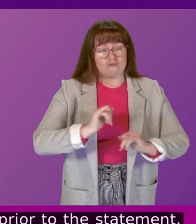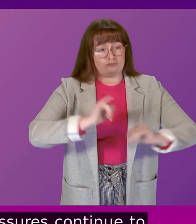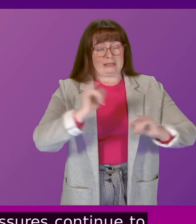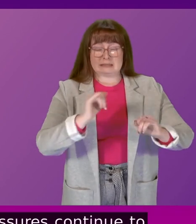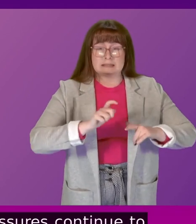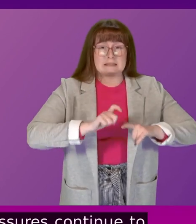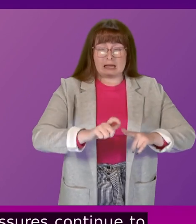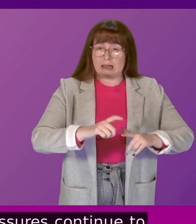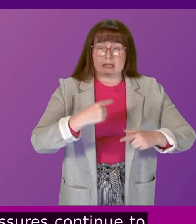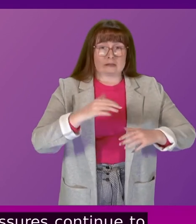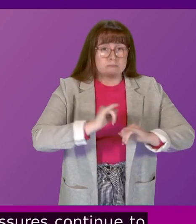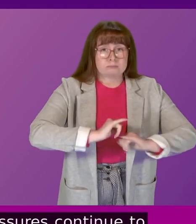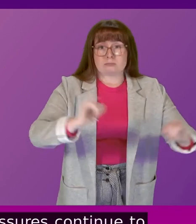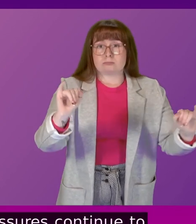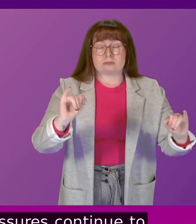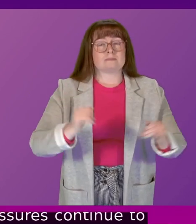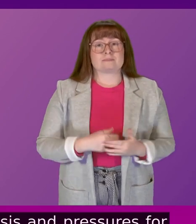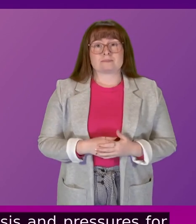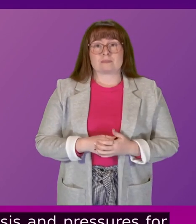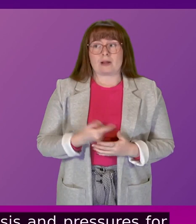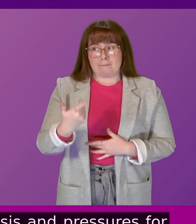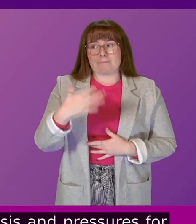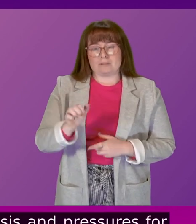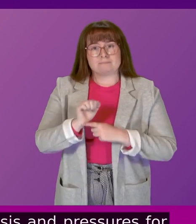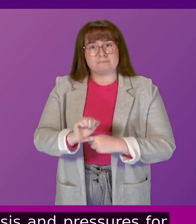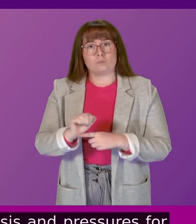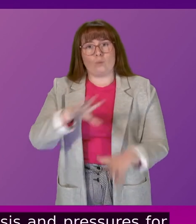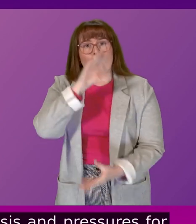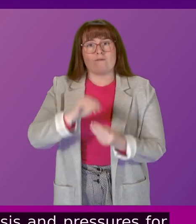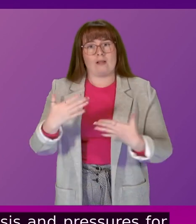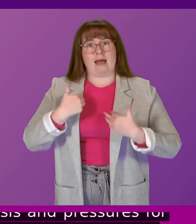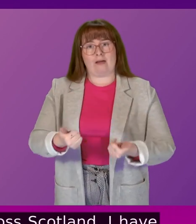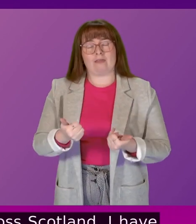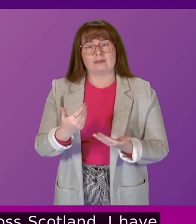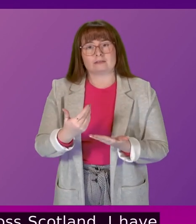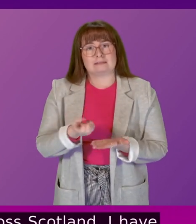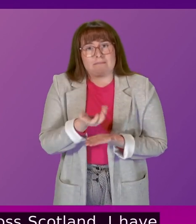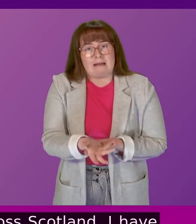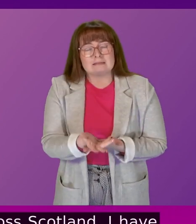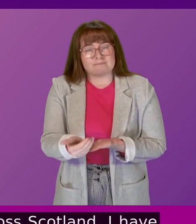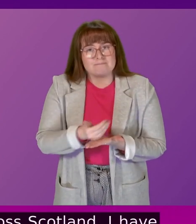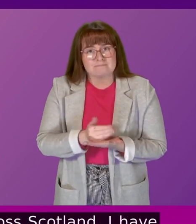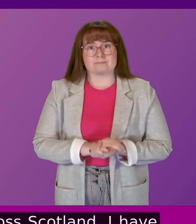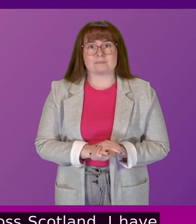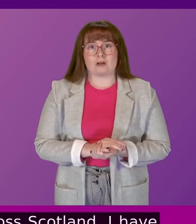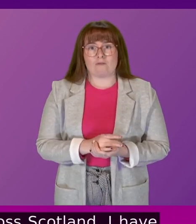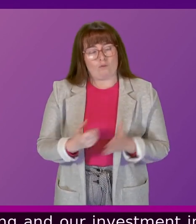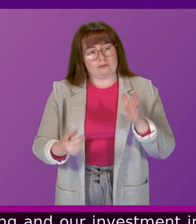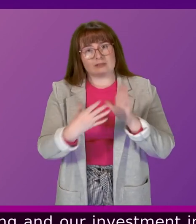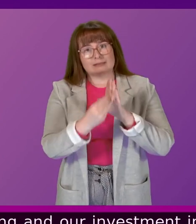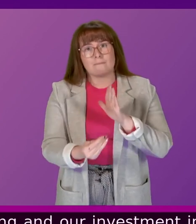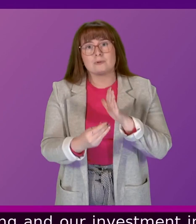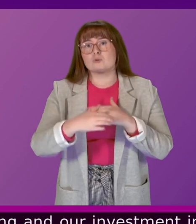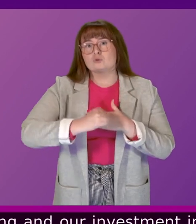for households and businesses across Scotland, I have protected overall health spending and our investment in key programmes such as the Scottish Child Payment